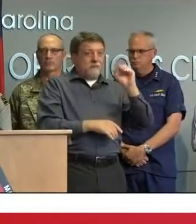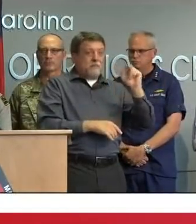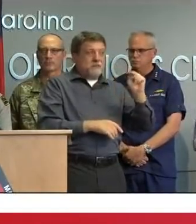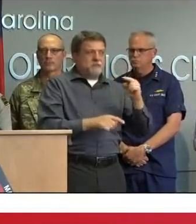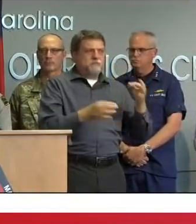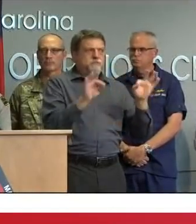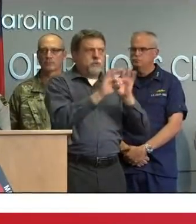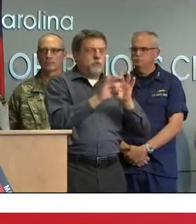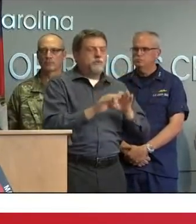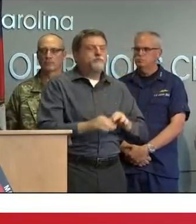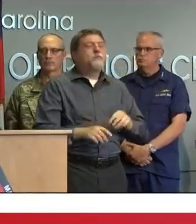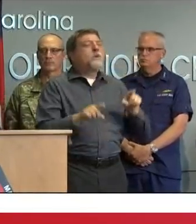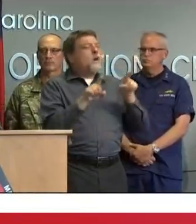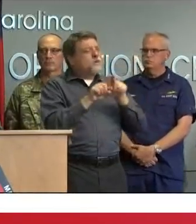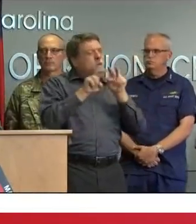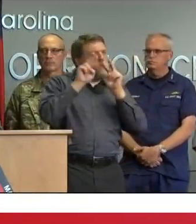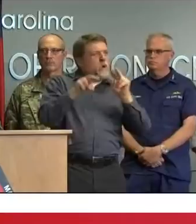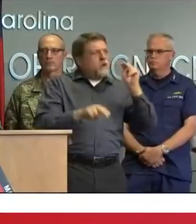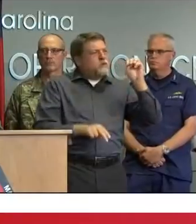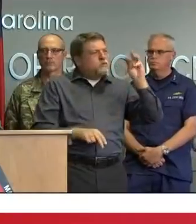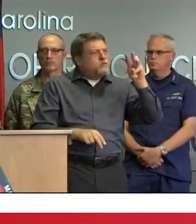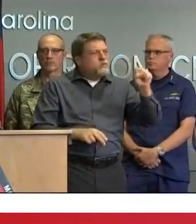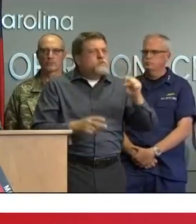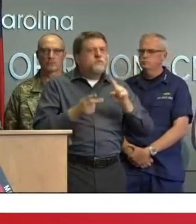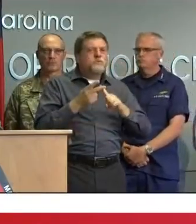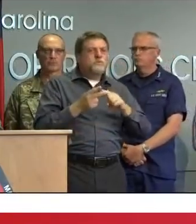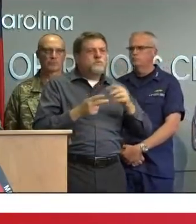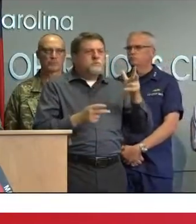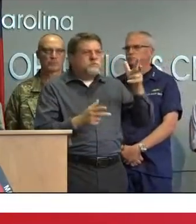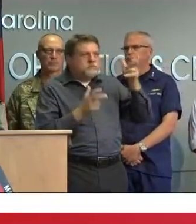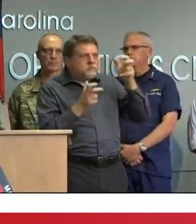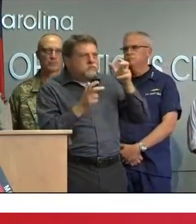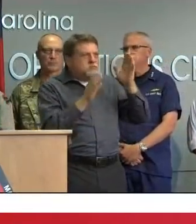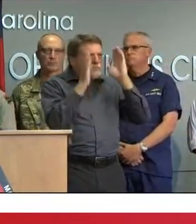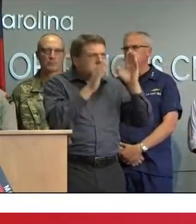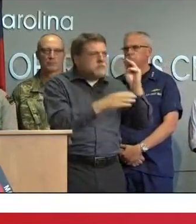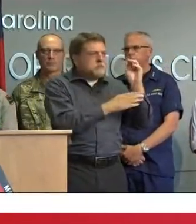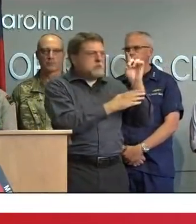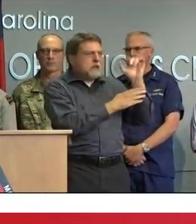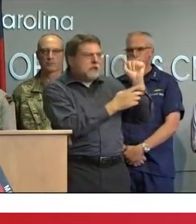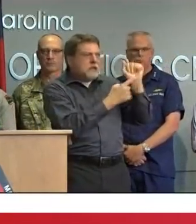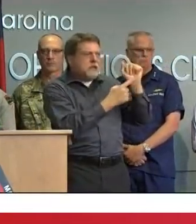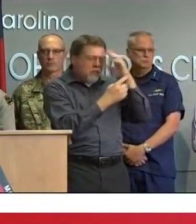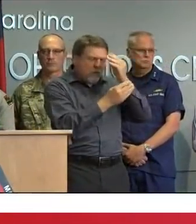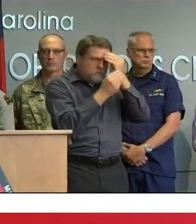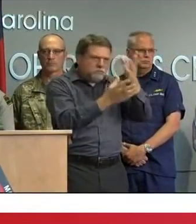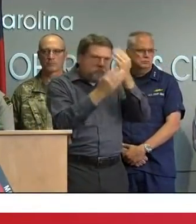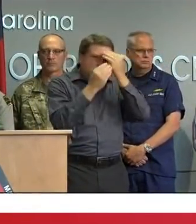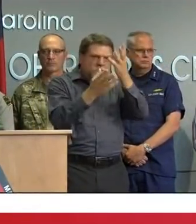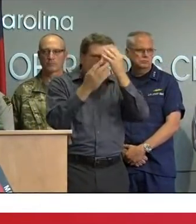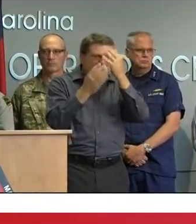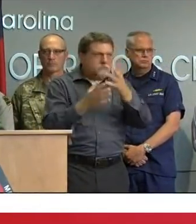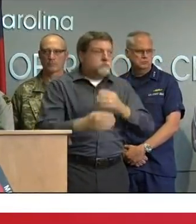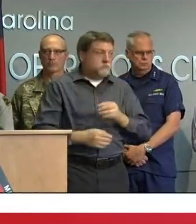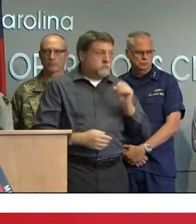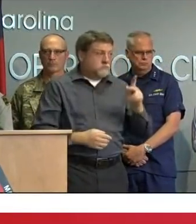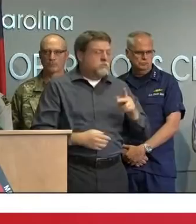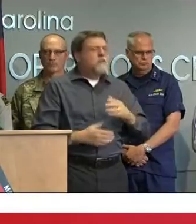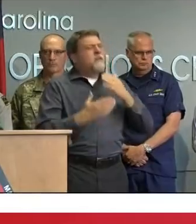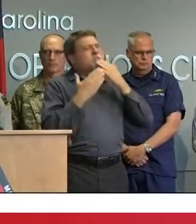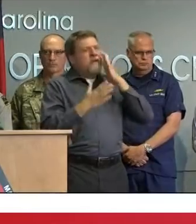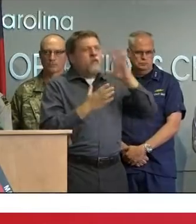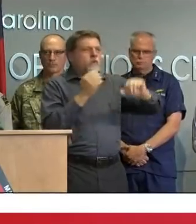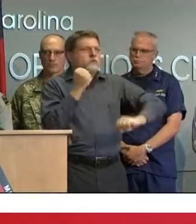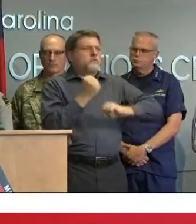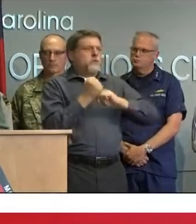local media so that you can have good situational awareness of what's happening around you thank you so much for your support of the north carolina state